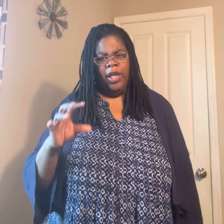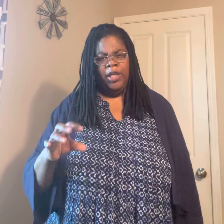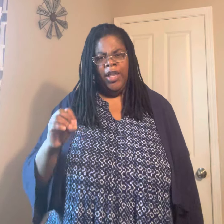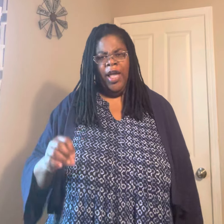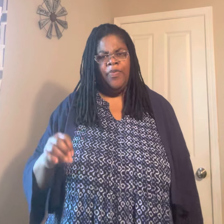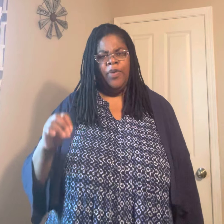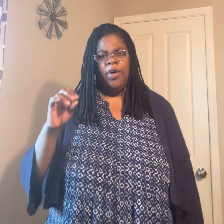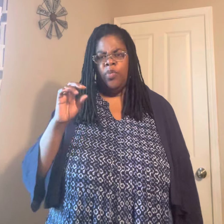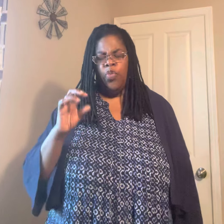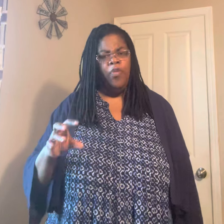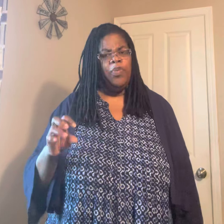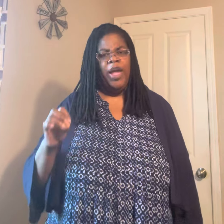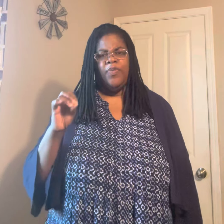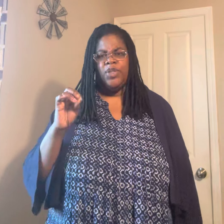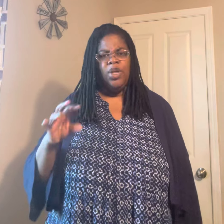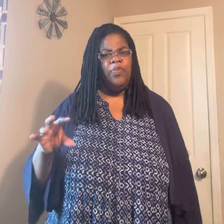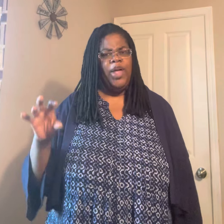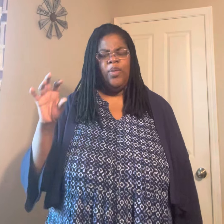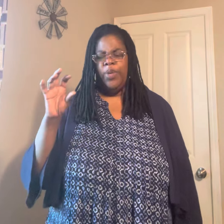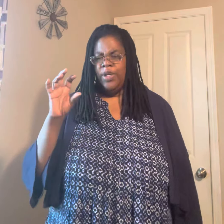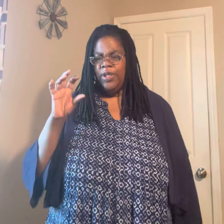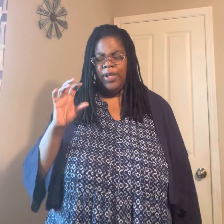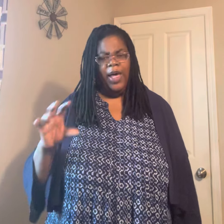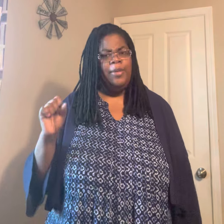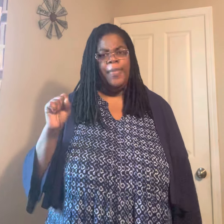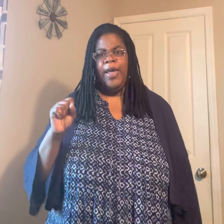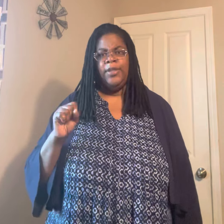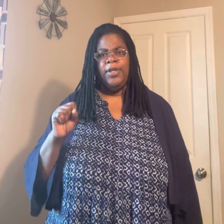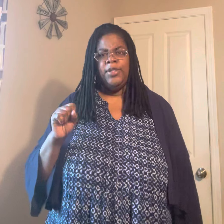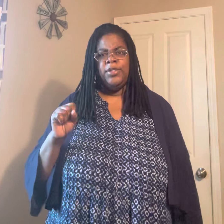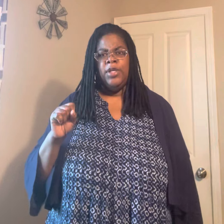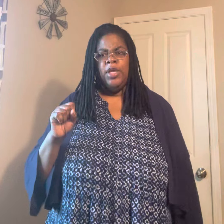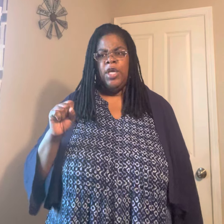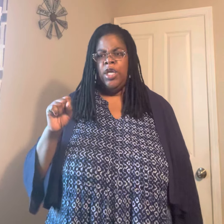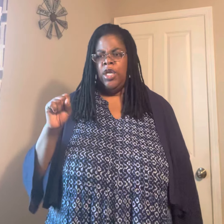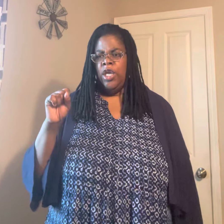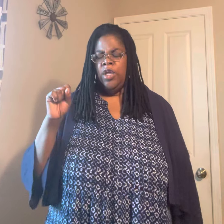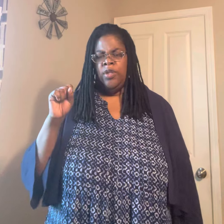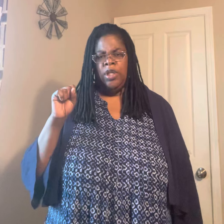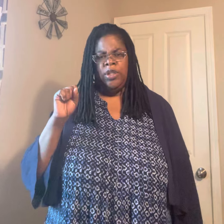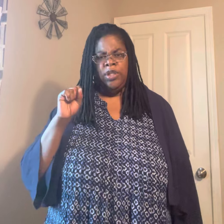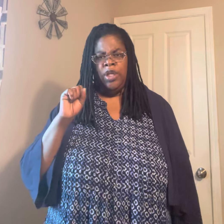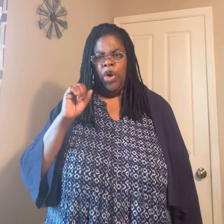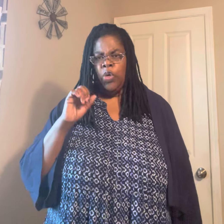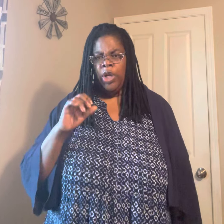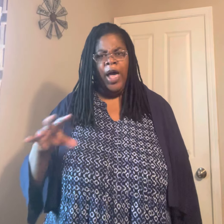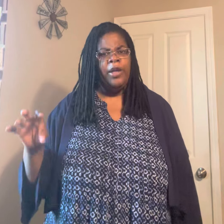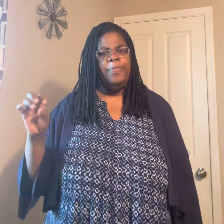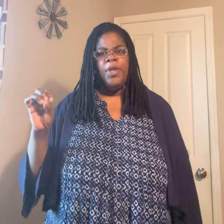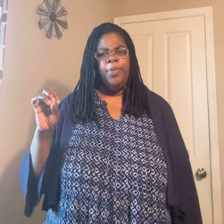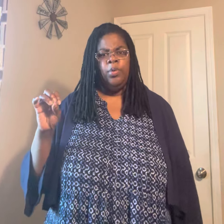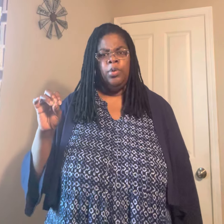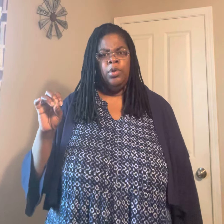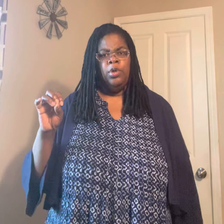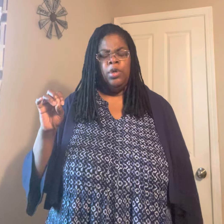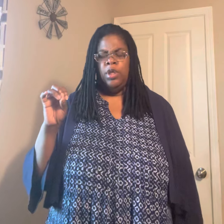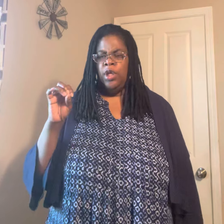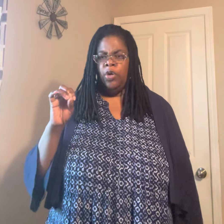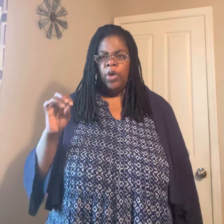life, a rough life, a tough life where he did a lot of bad things. He, he did, did hurt a lot of people. He did hurt a